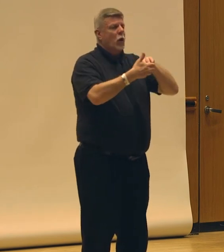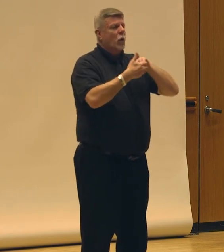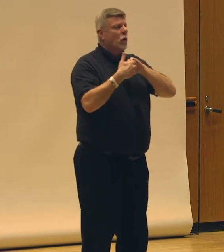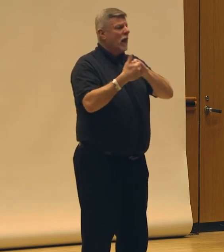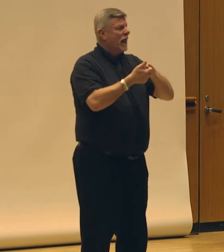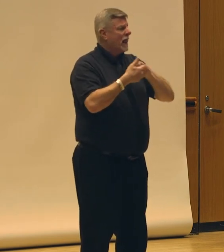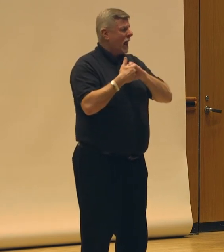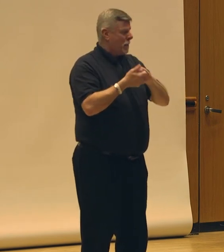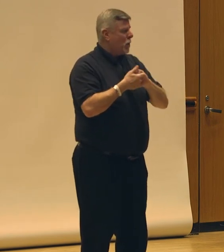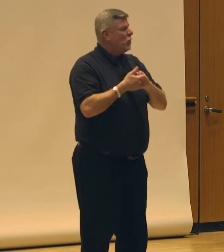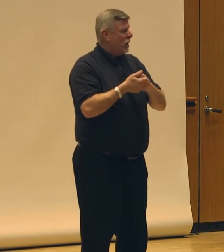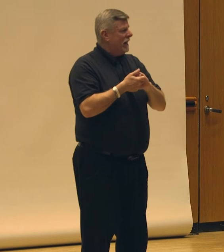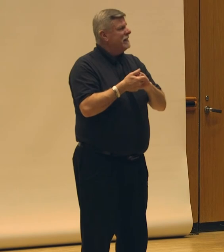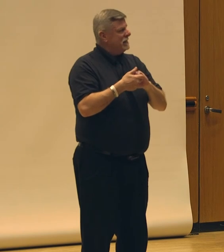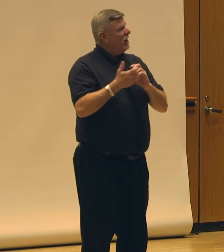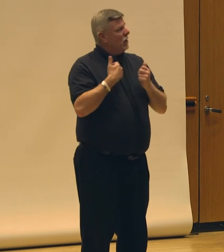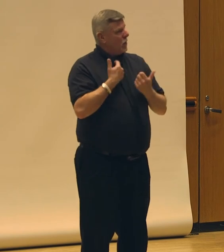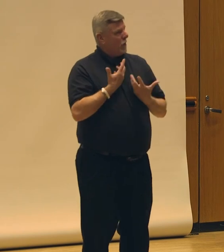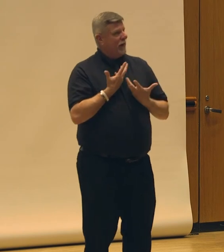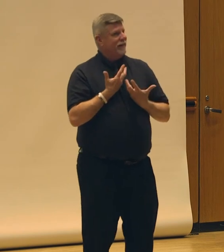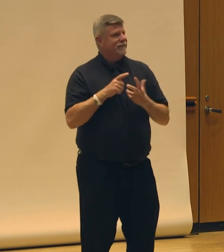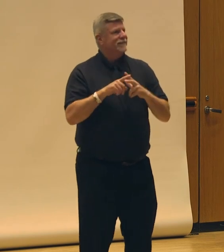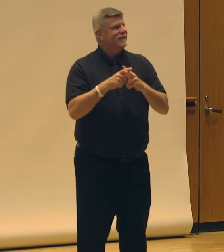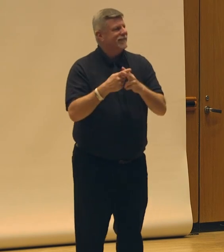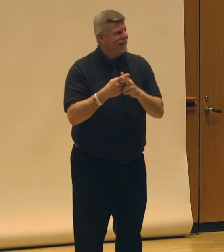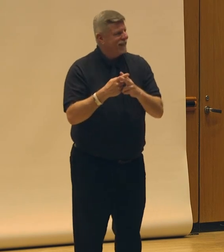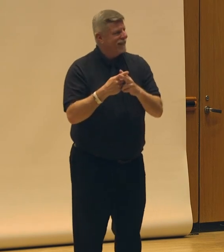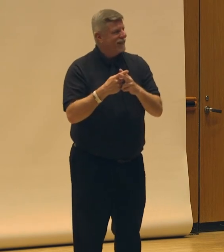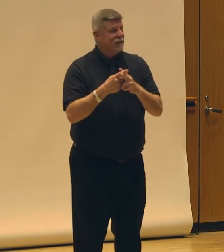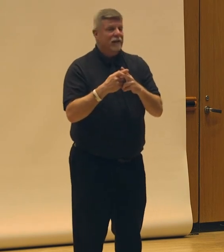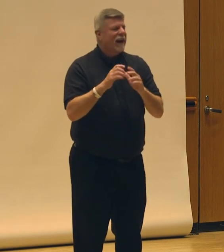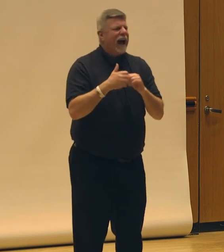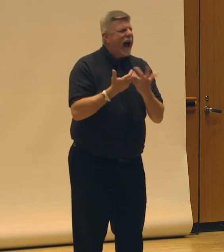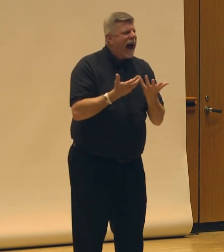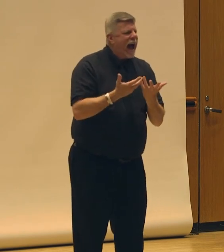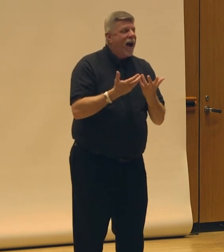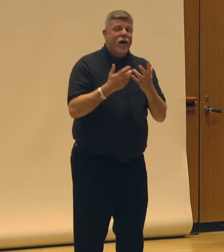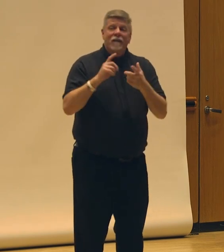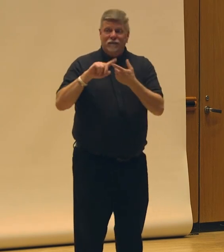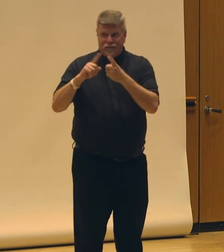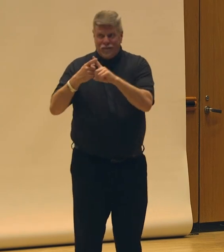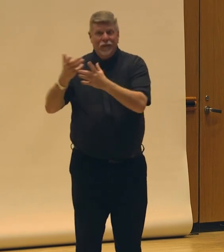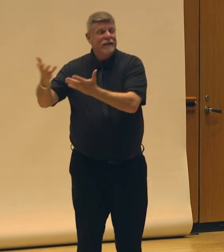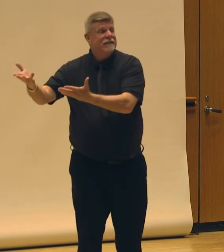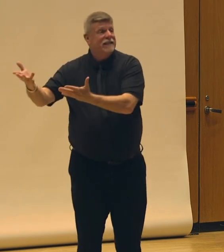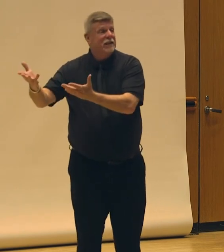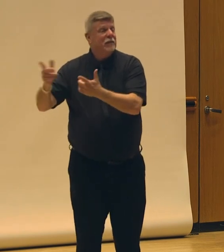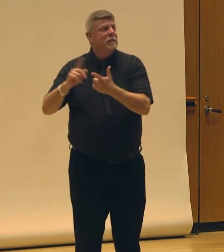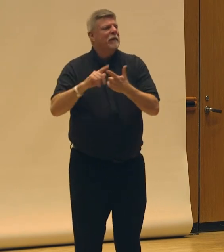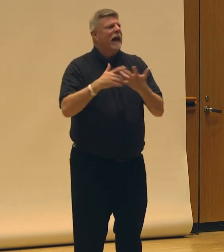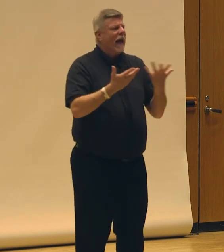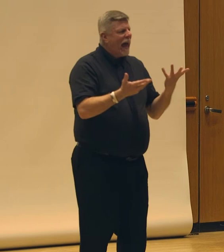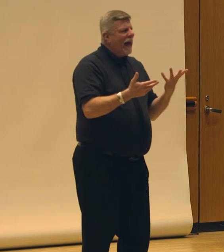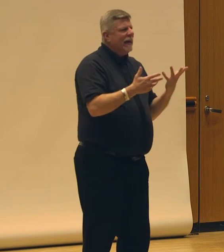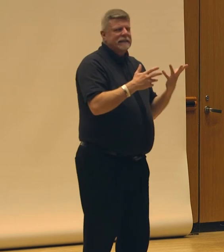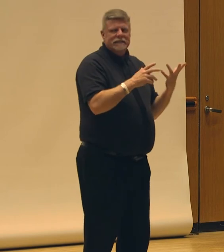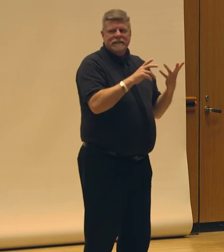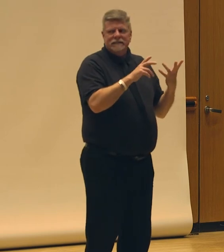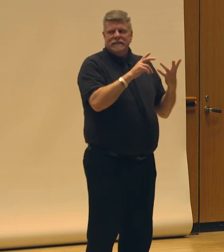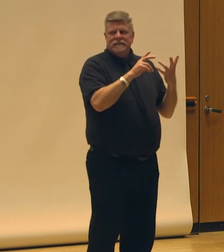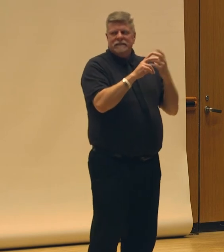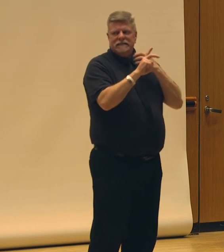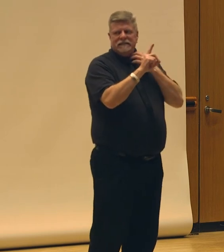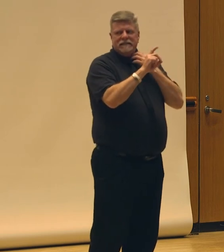into, in the arts, through friendship and affinity. And that's